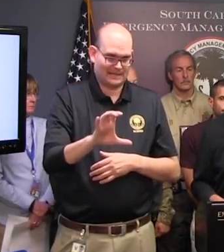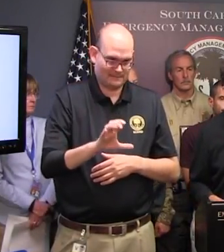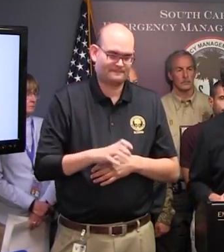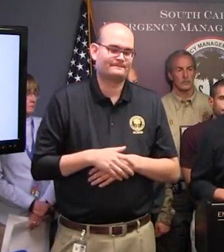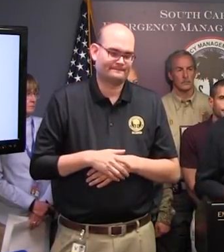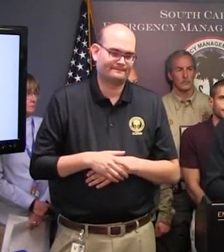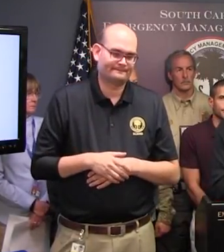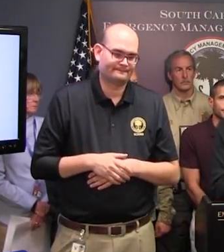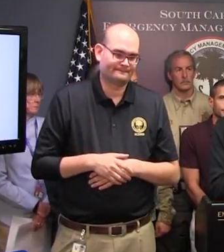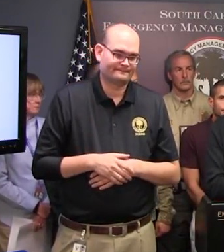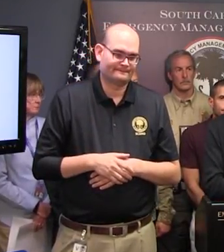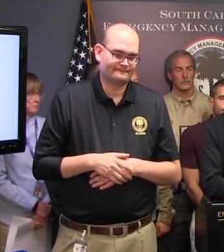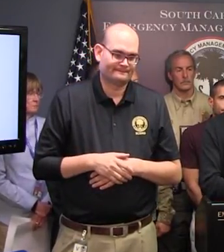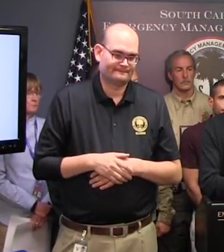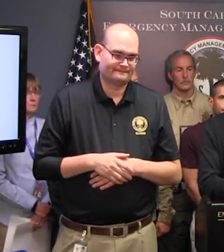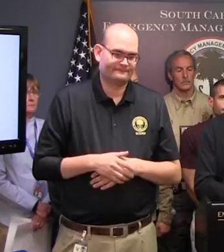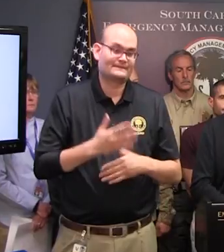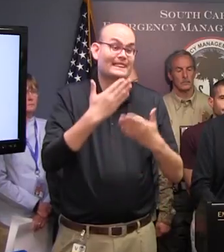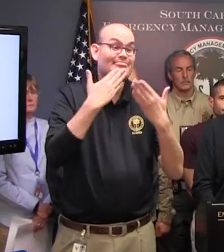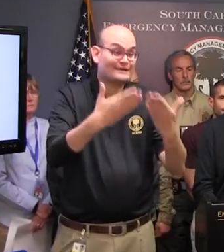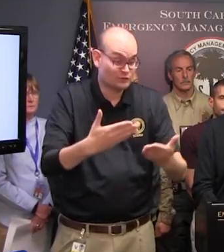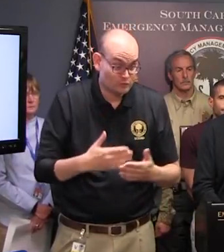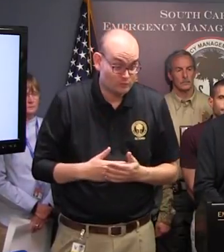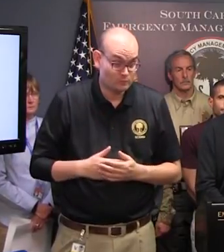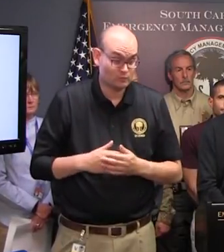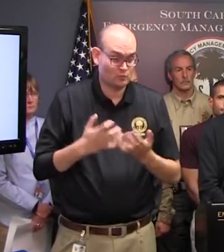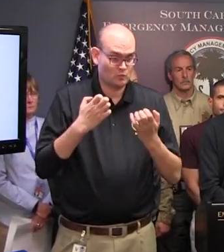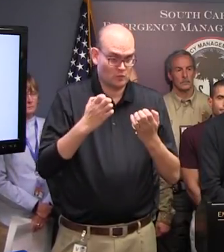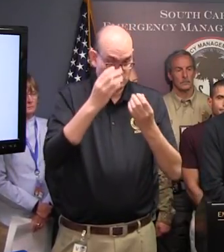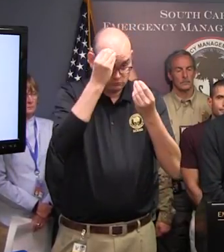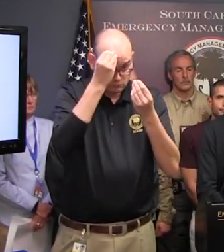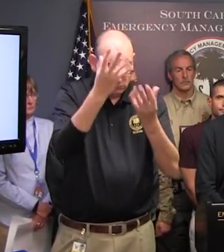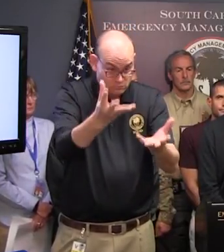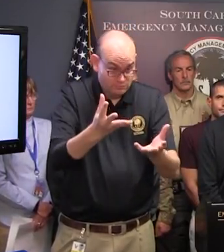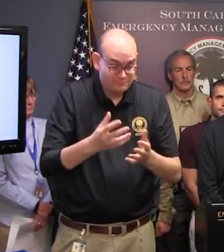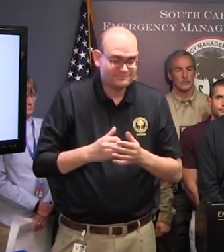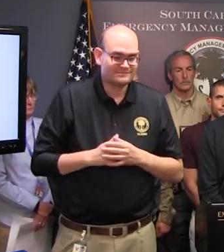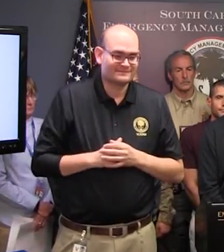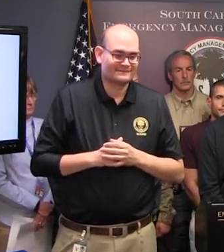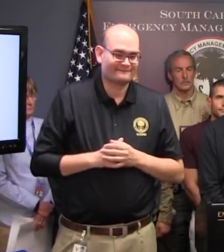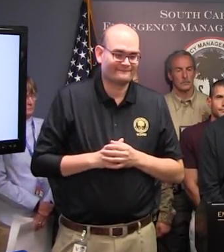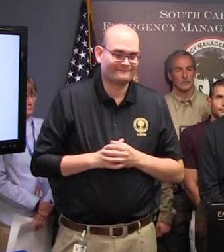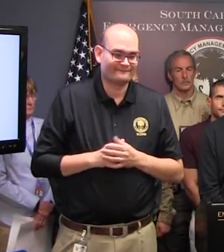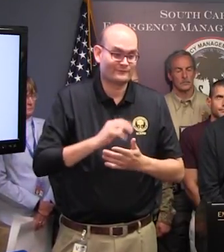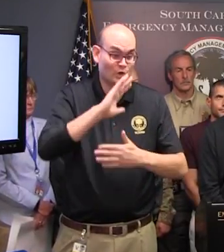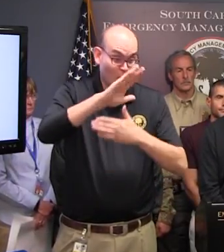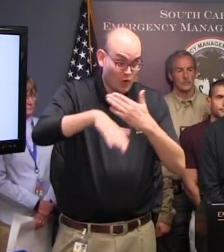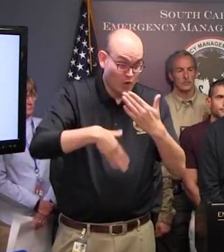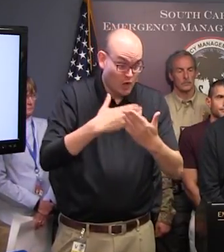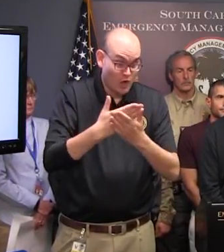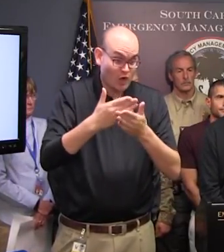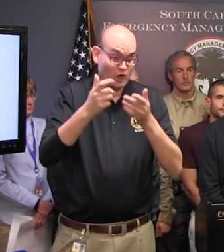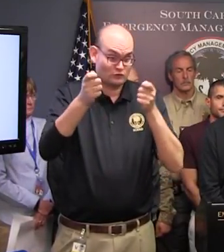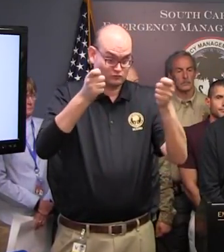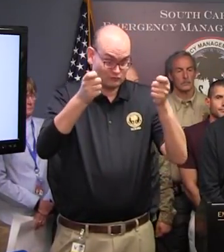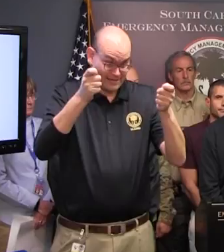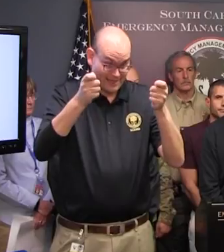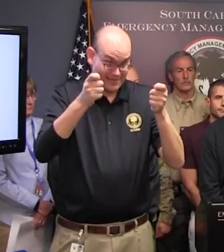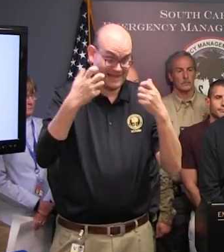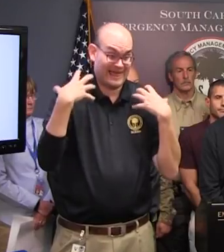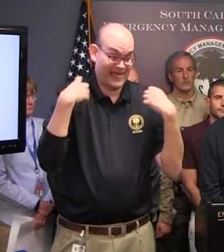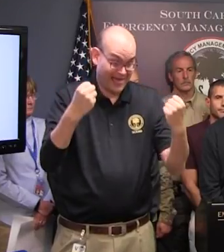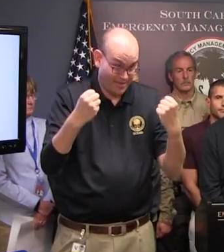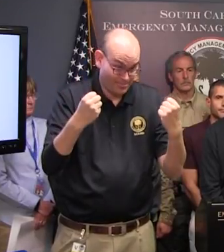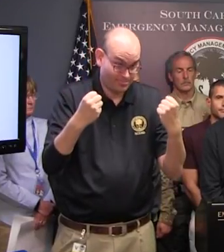Thank you, Governor. I would like to note that all regulated health facilities, inpatient health